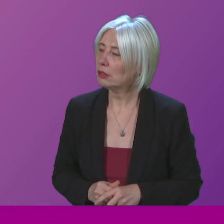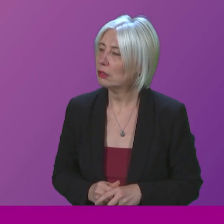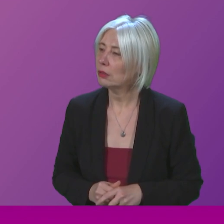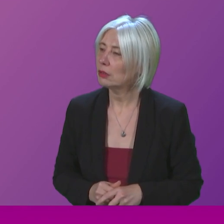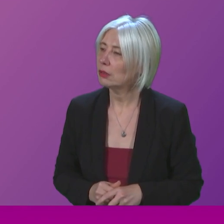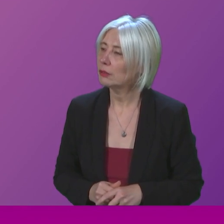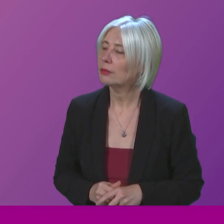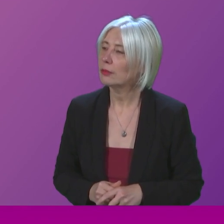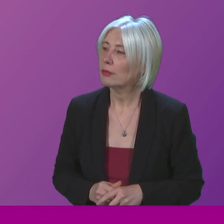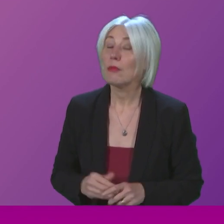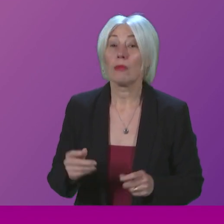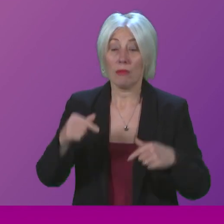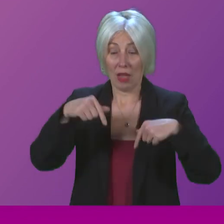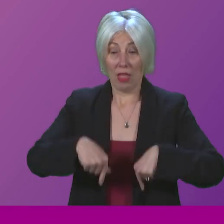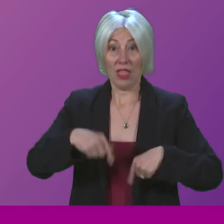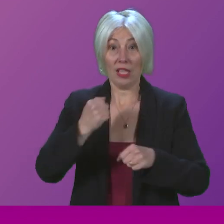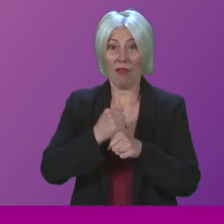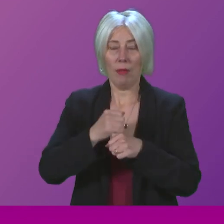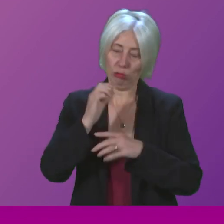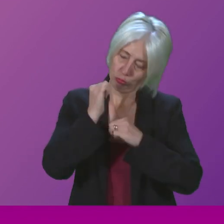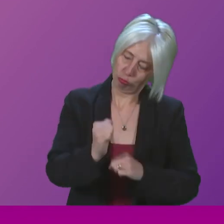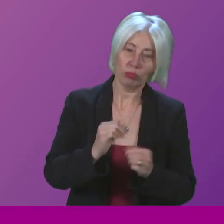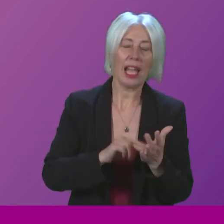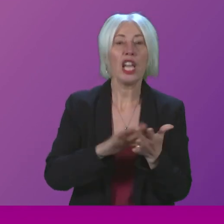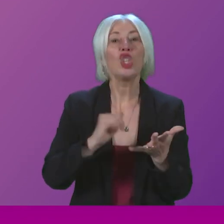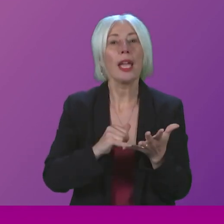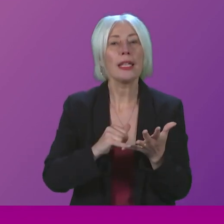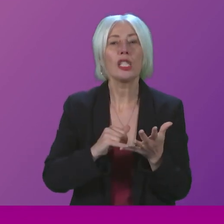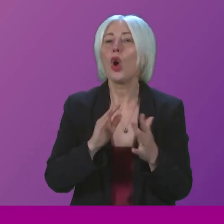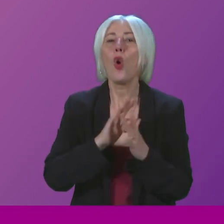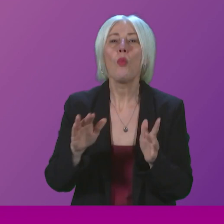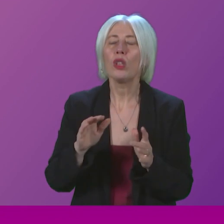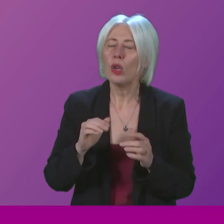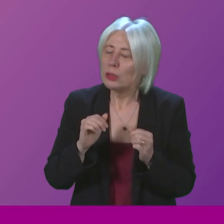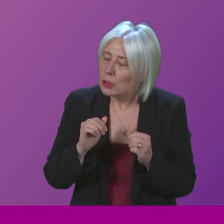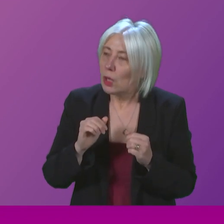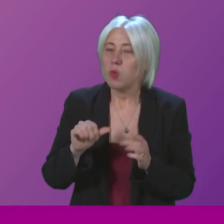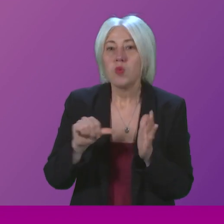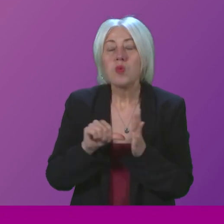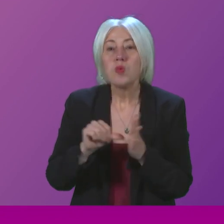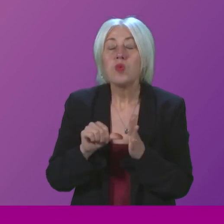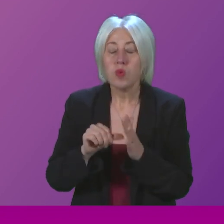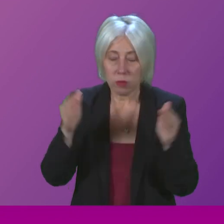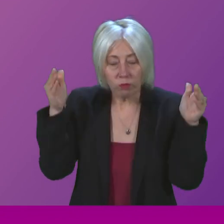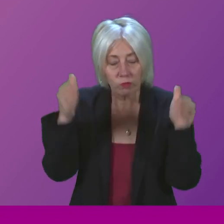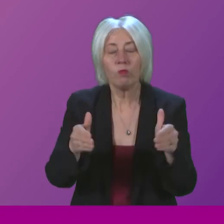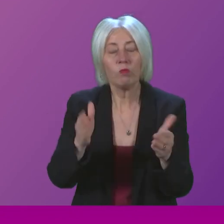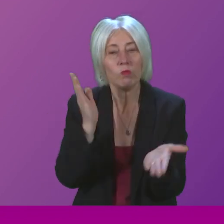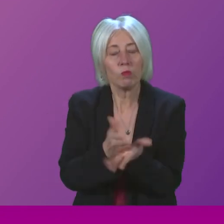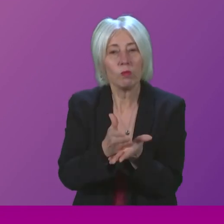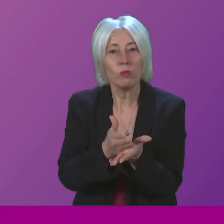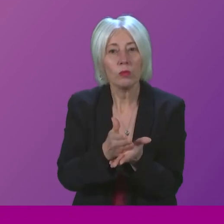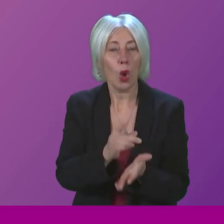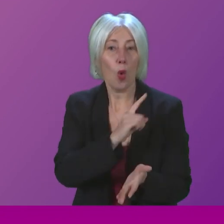It is because of this government's commitment to the National Health Service that we do not shy away from the difficulties that it is facing, largely because